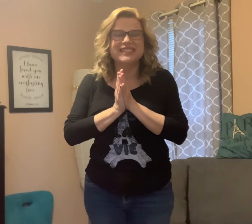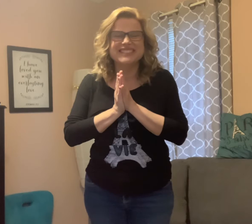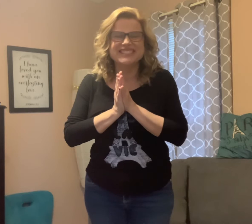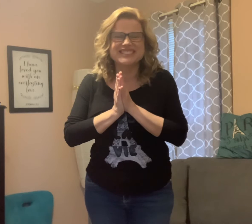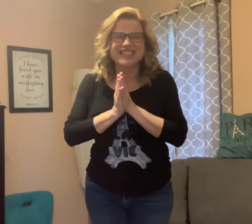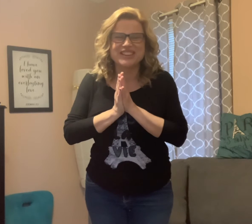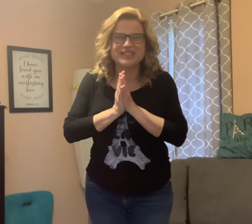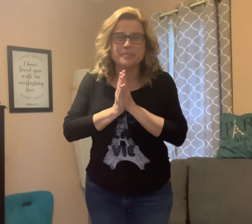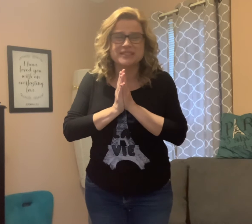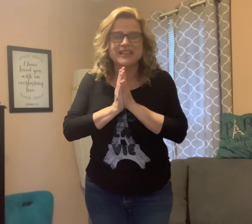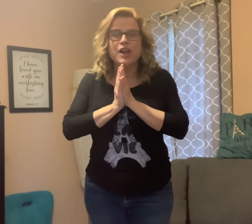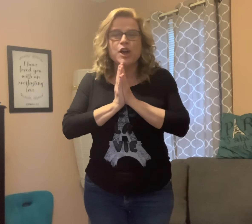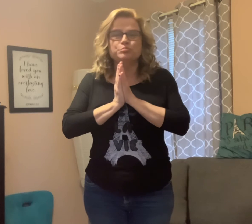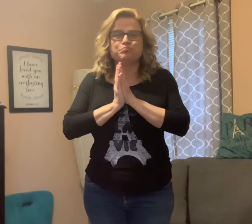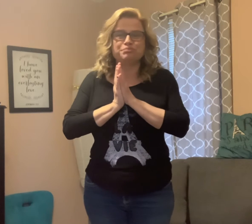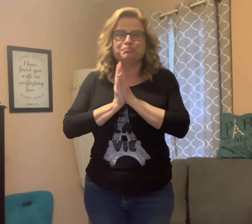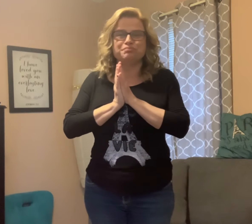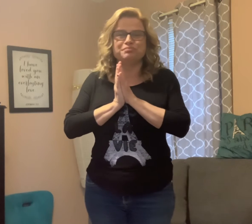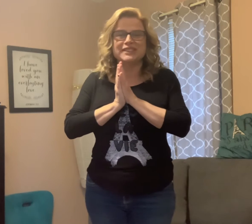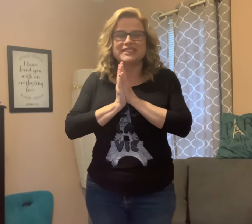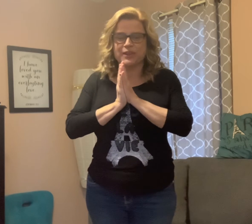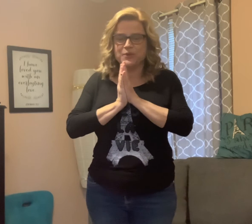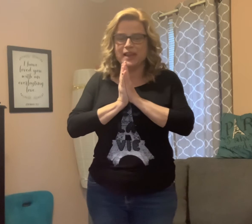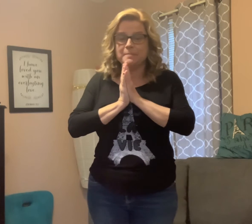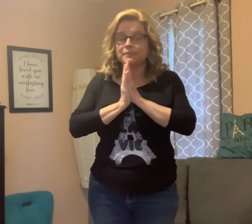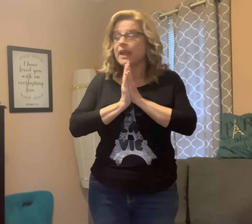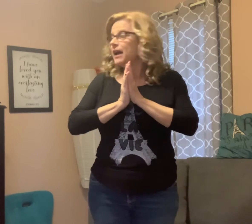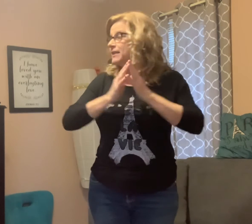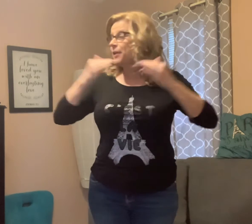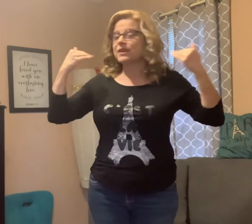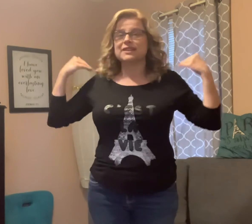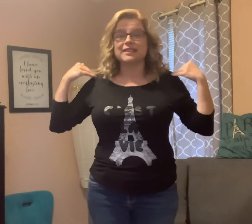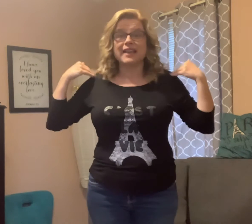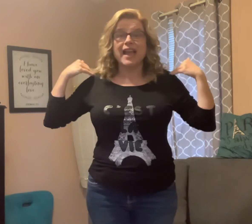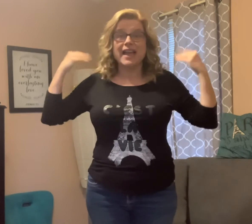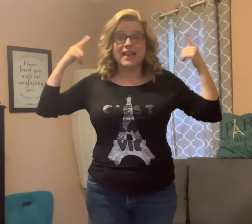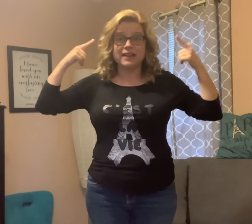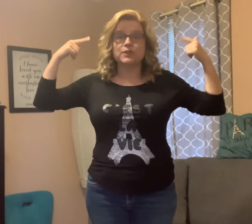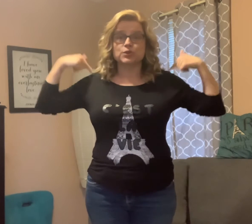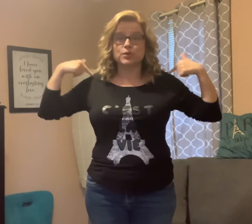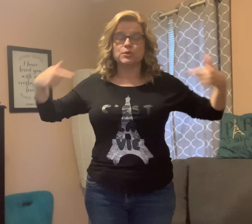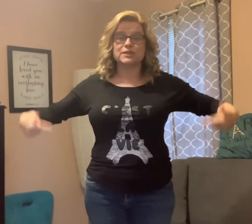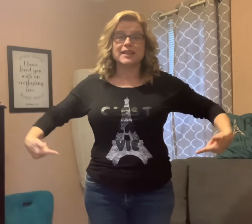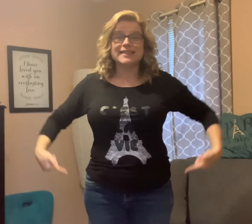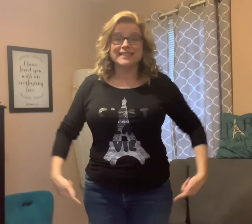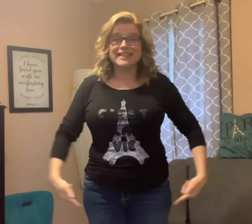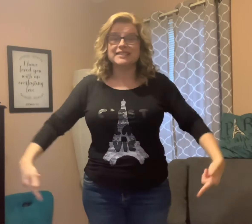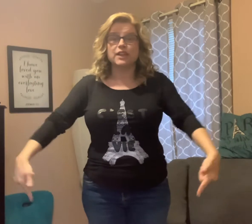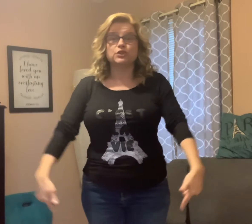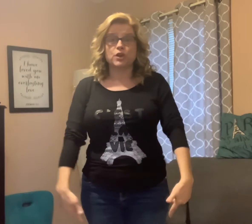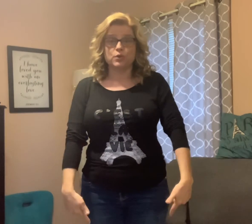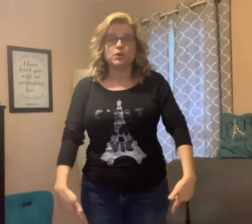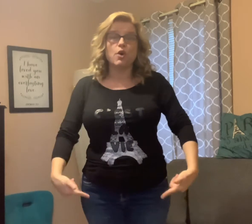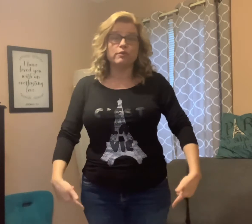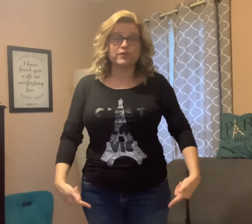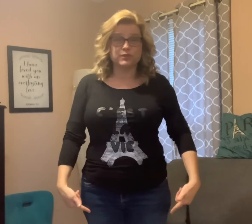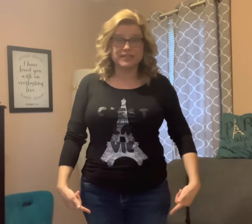Shake your lips. Secouez. Now we're going to sing head, shoulders, knees and toes. En français.